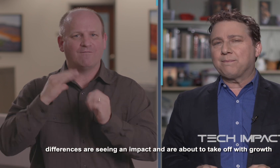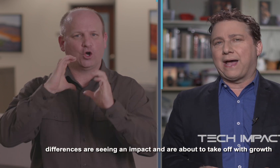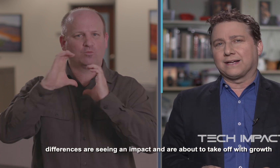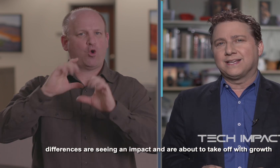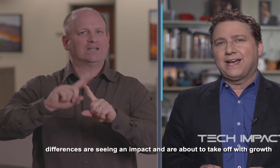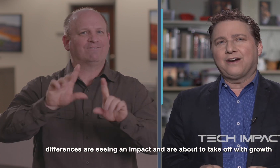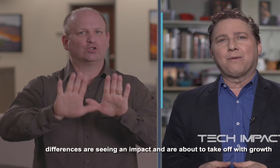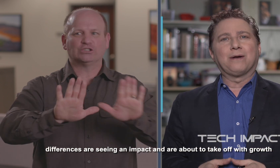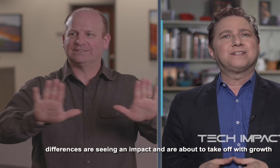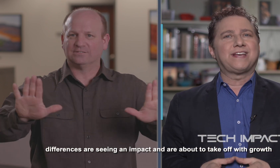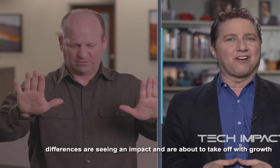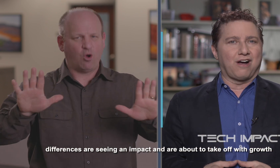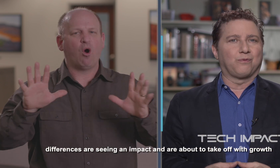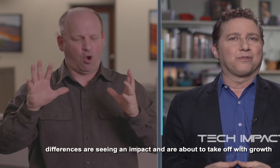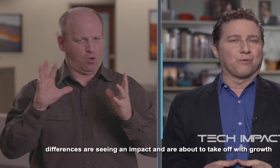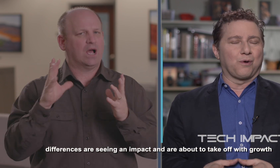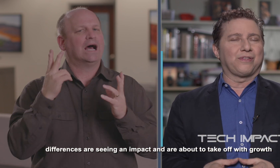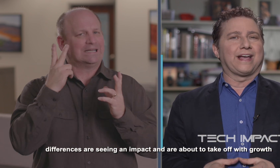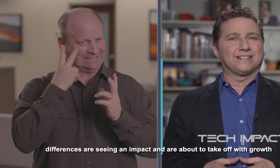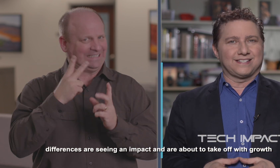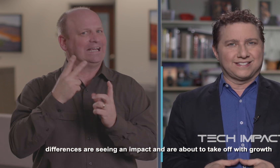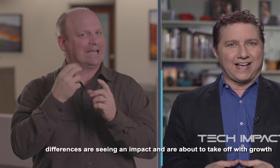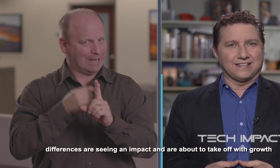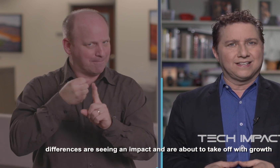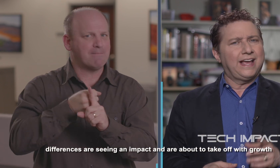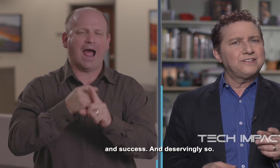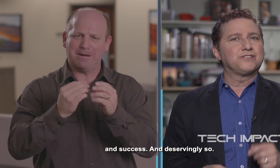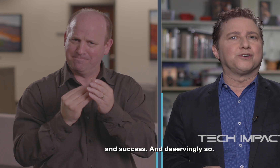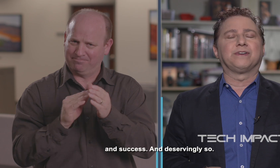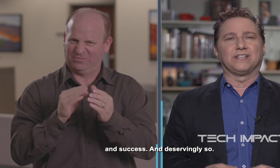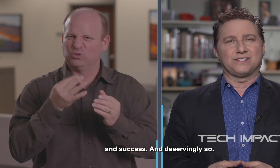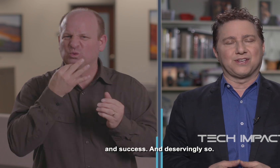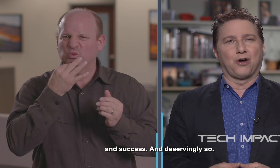impact and are about to take off with growth and success, and deservingly so.